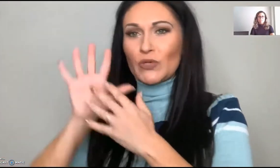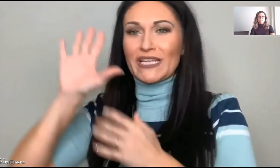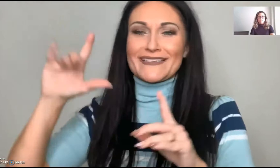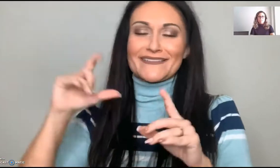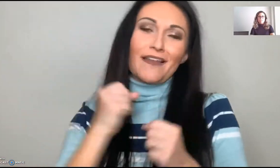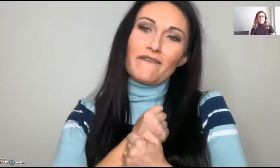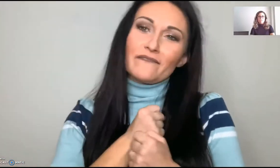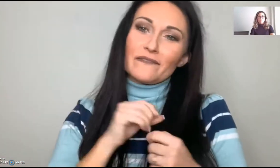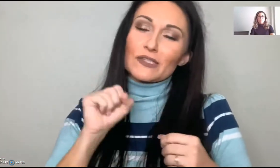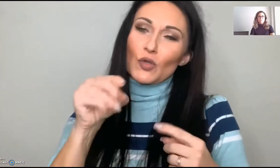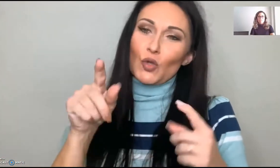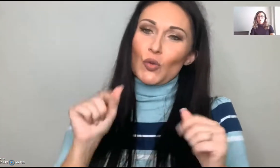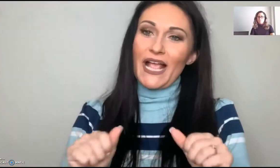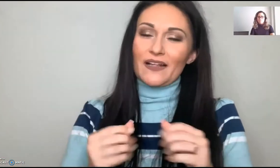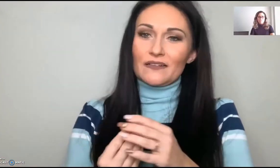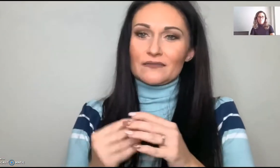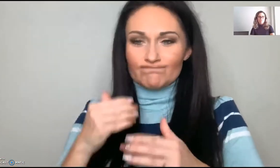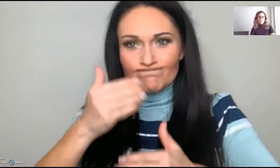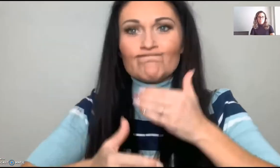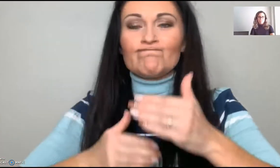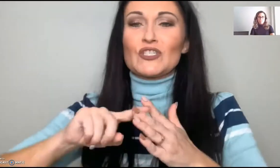So that's really important to be rooted in his love.